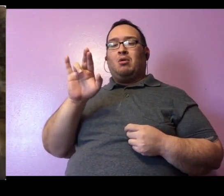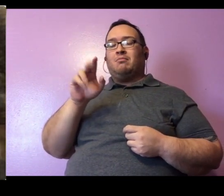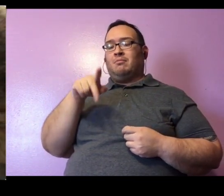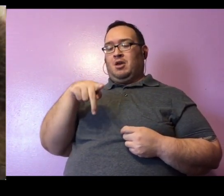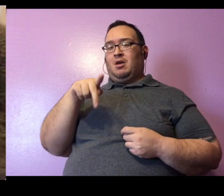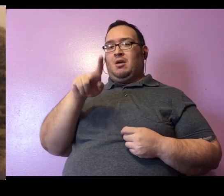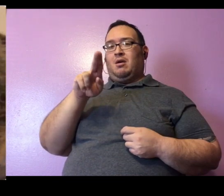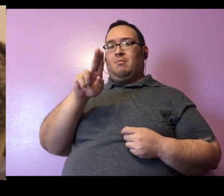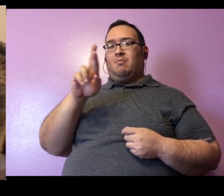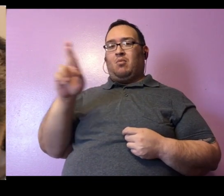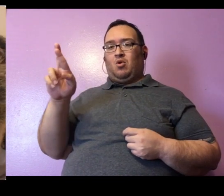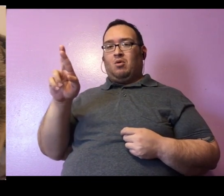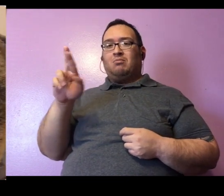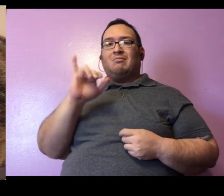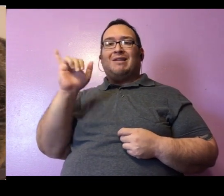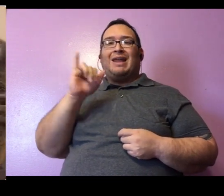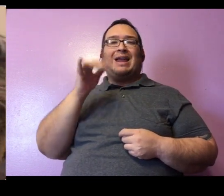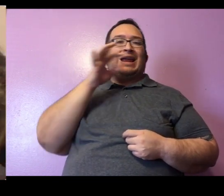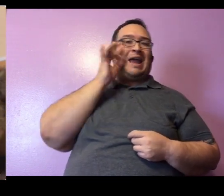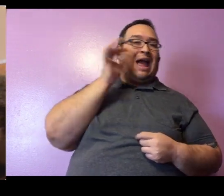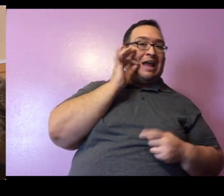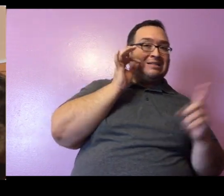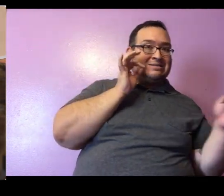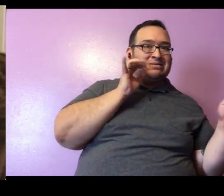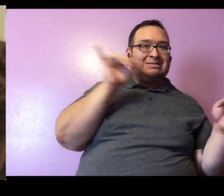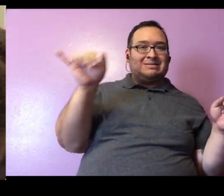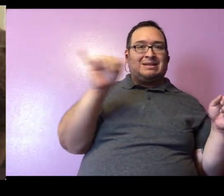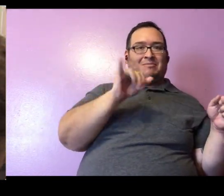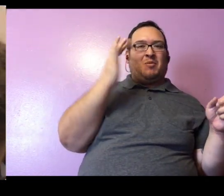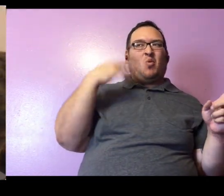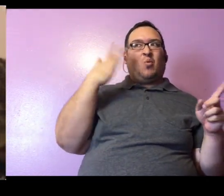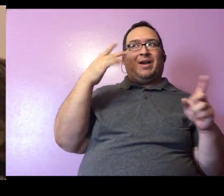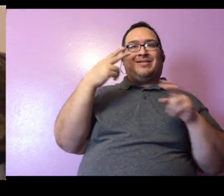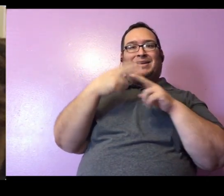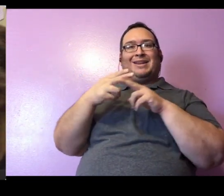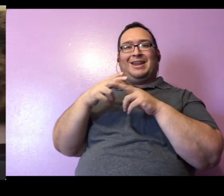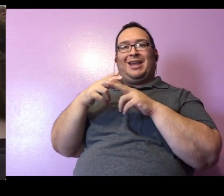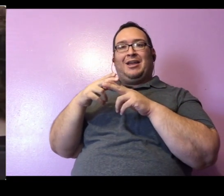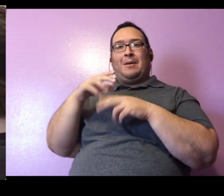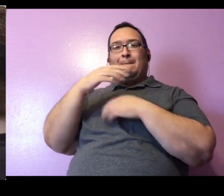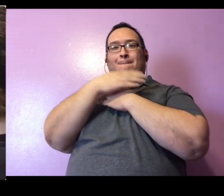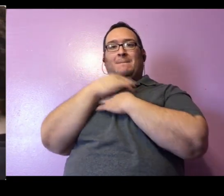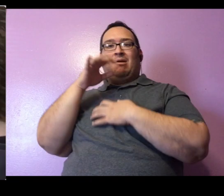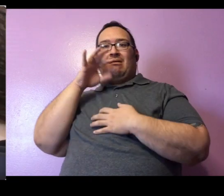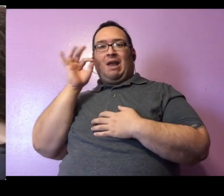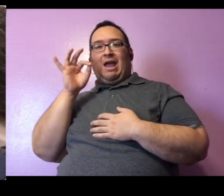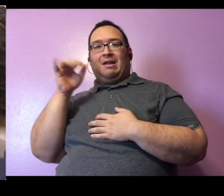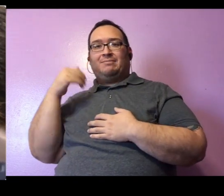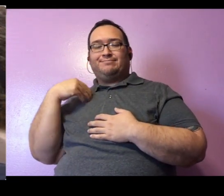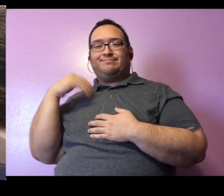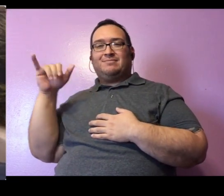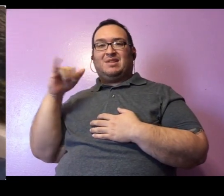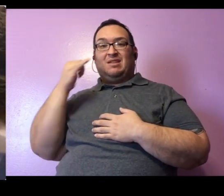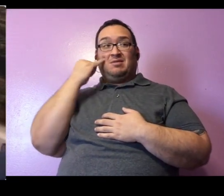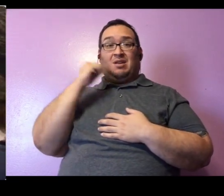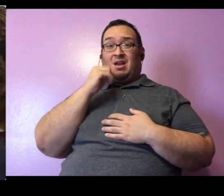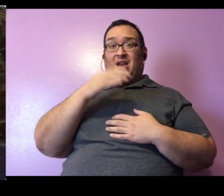probably called them bear cats when they first got named. And she also will growl if she's not happy, and she will yell sometimes,